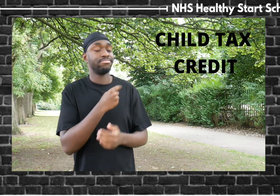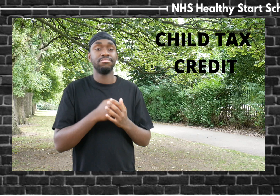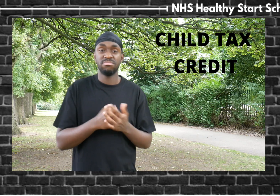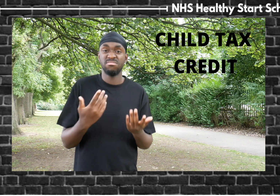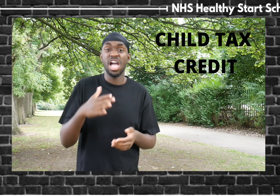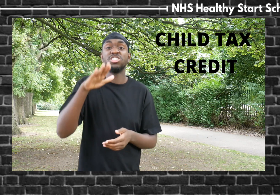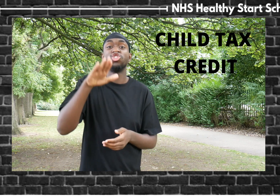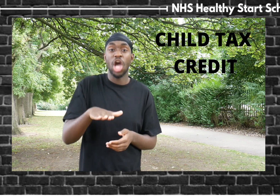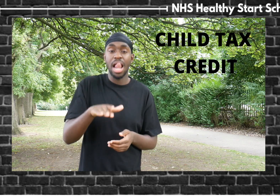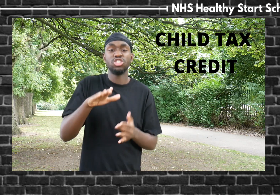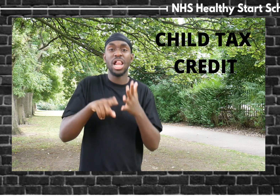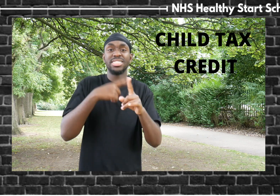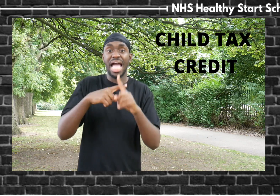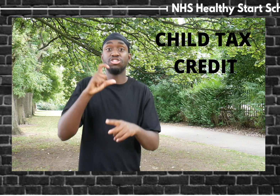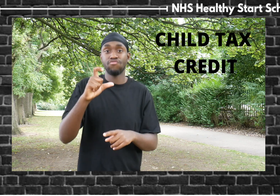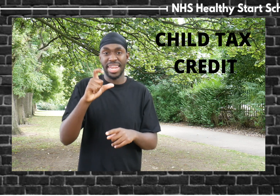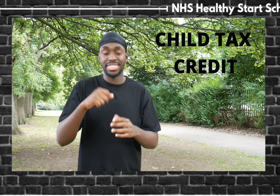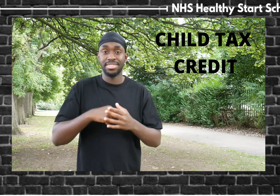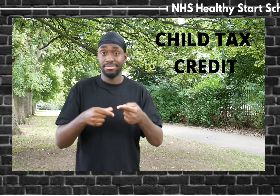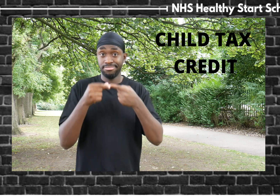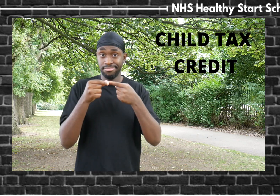Child Tax Credit